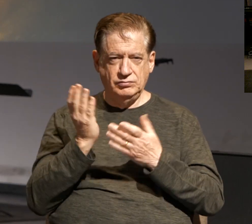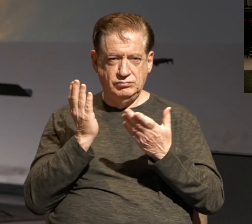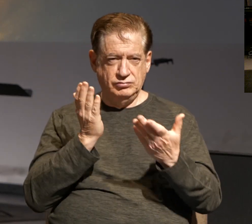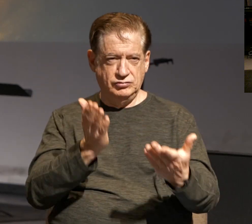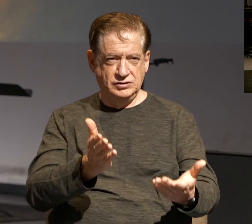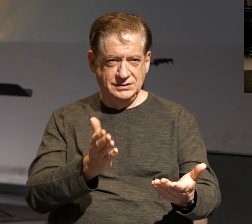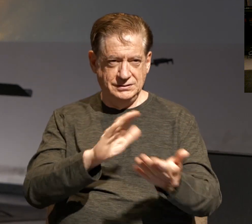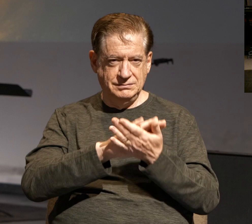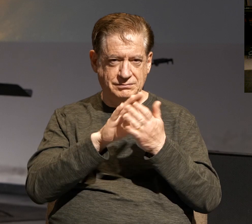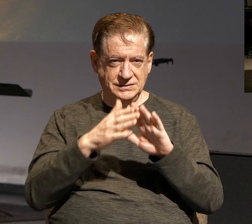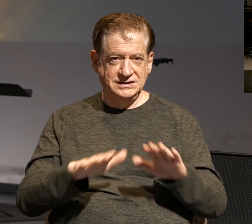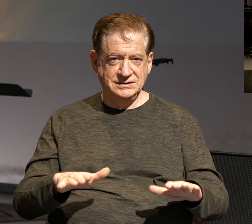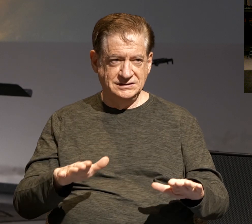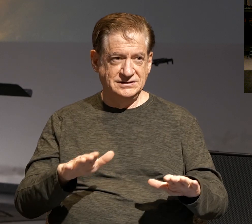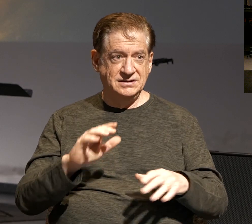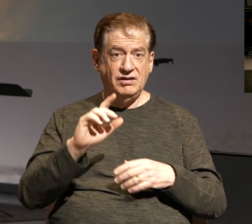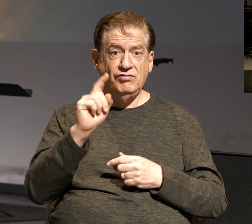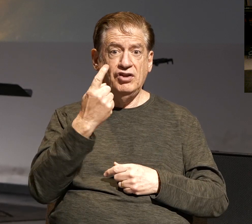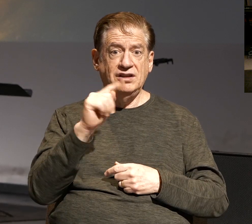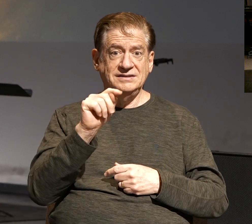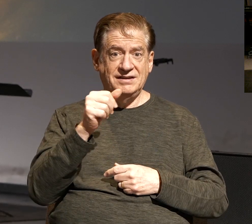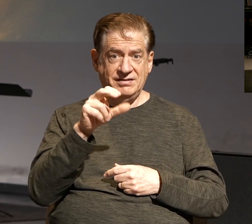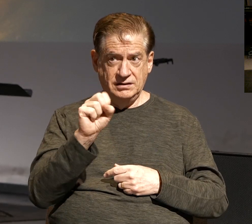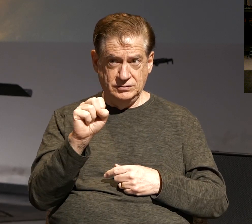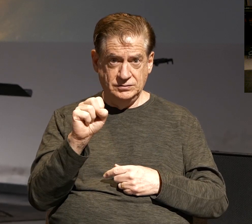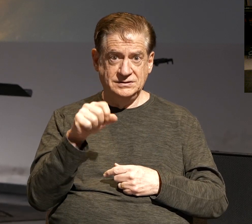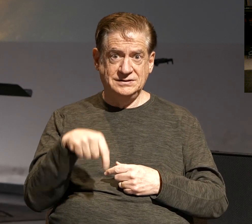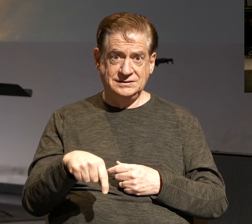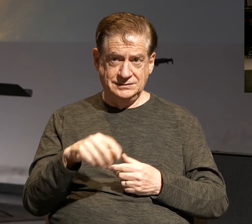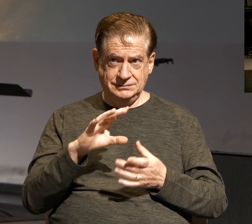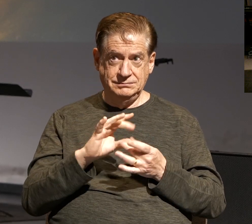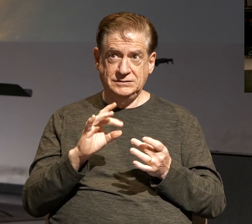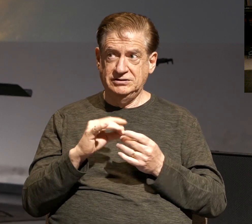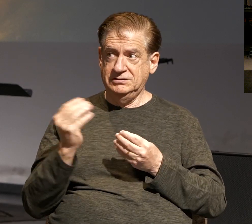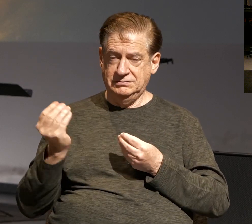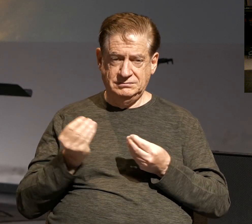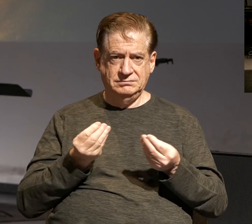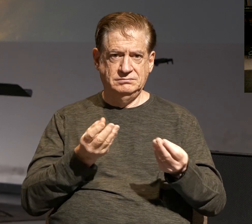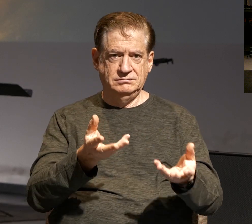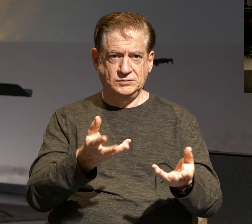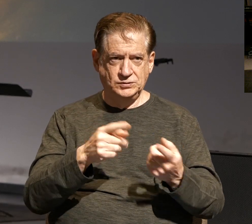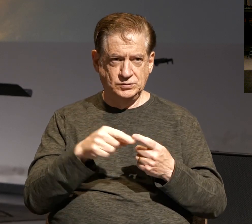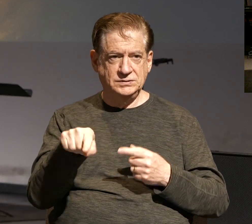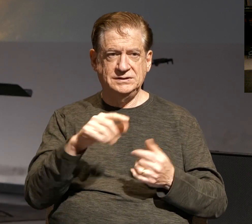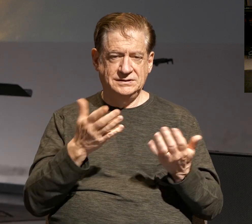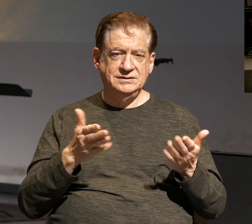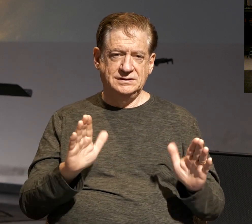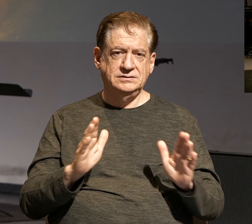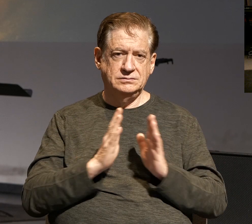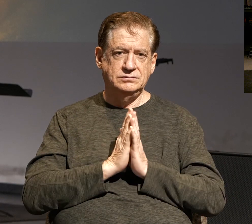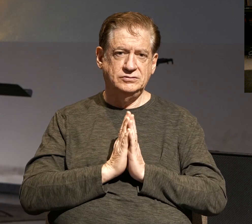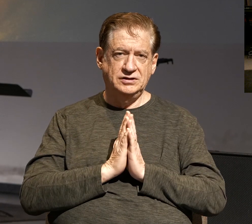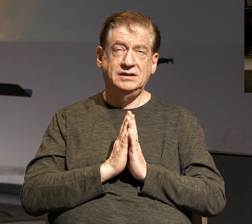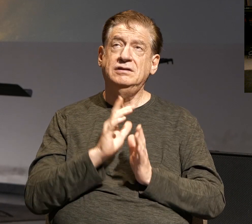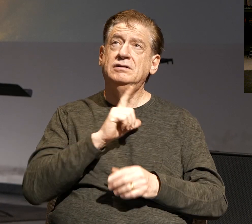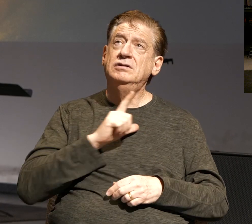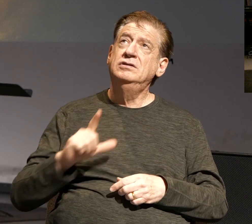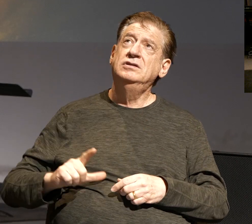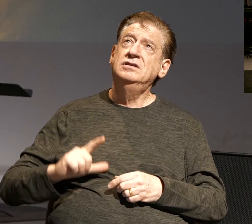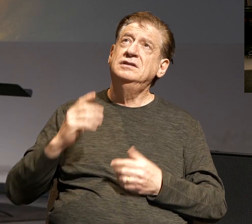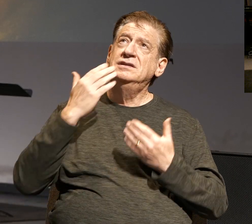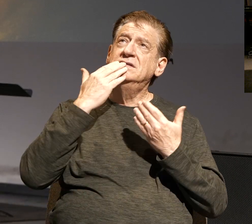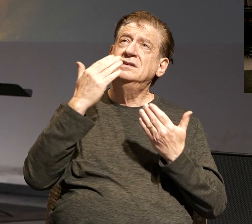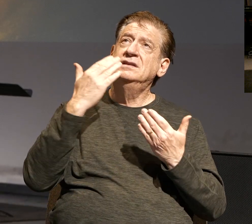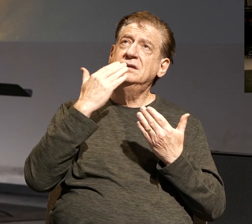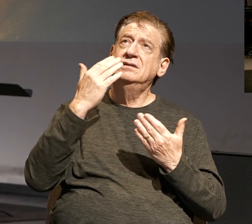was His message to the Thessalonians, and that's His message to you. Let's pray. Lord, thank you for